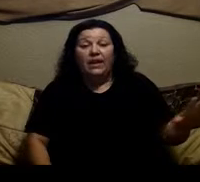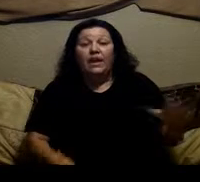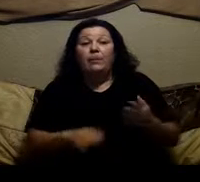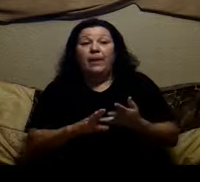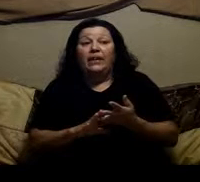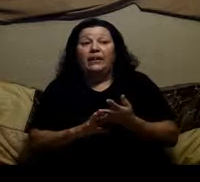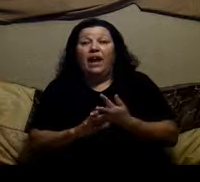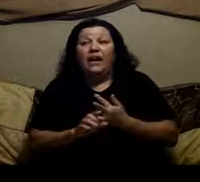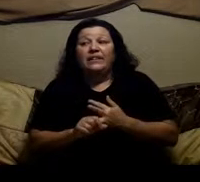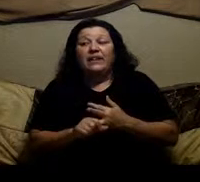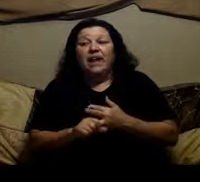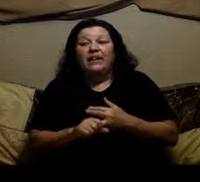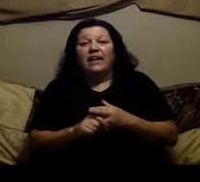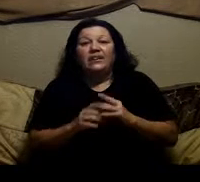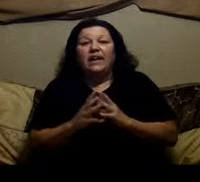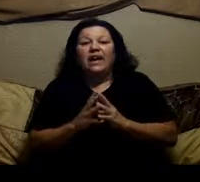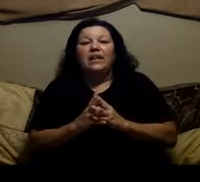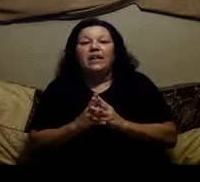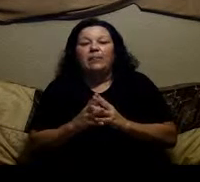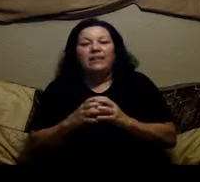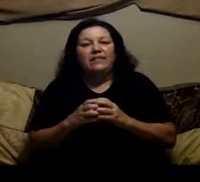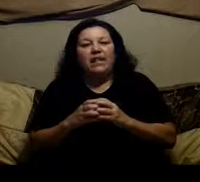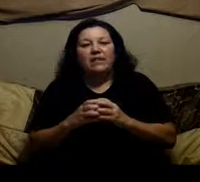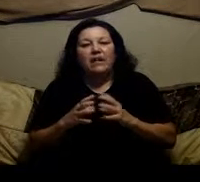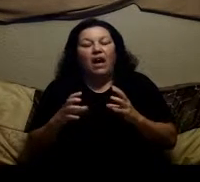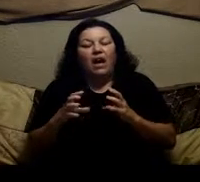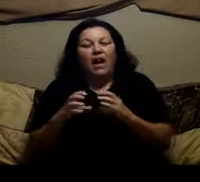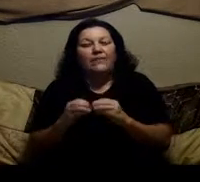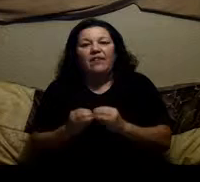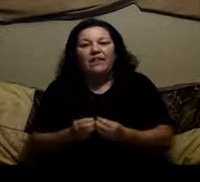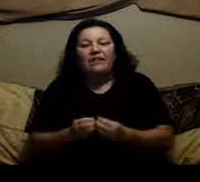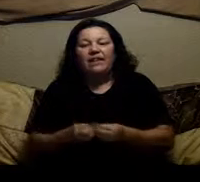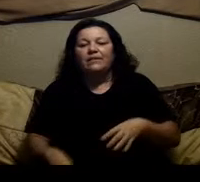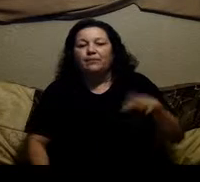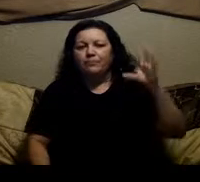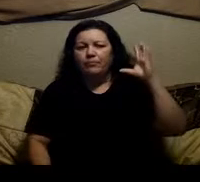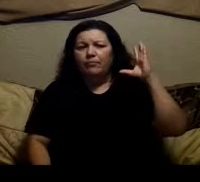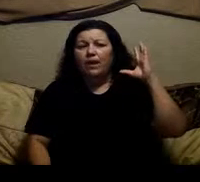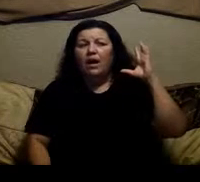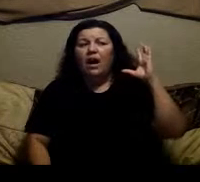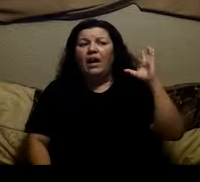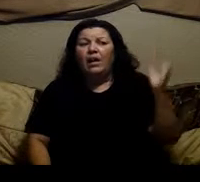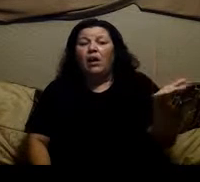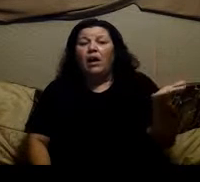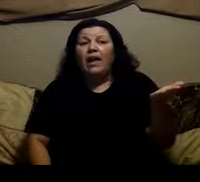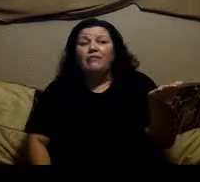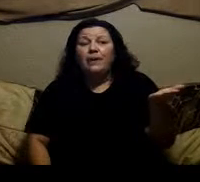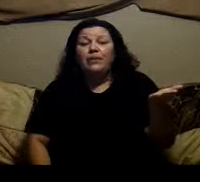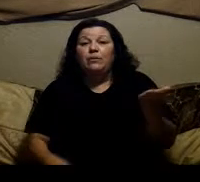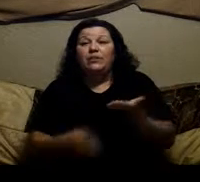but i just i i just can't give up my steaks i have to have my steaks i'll or i'll have people that will